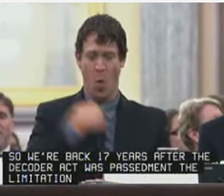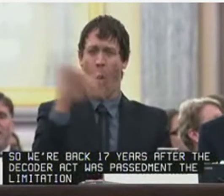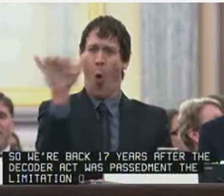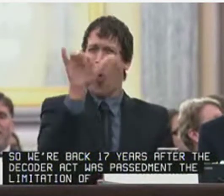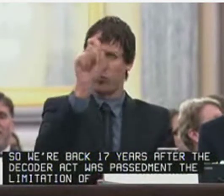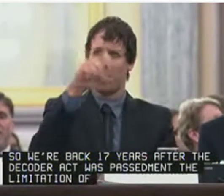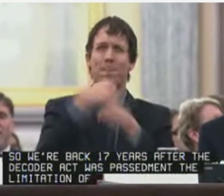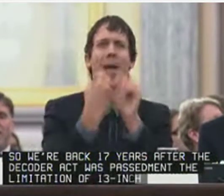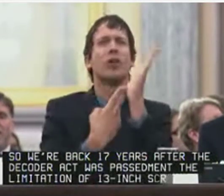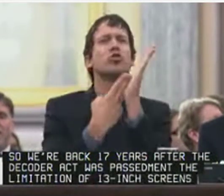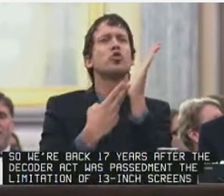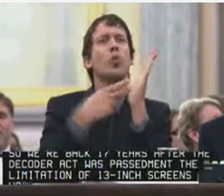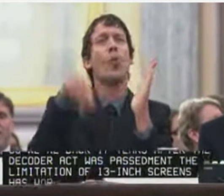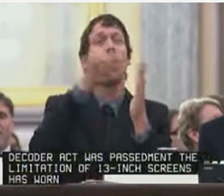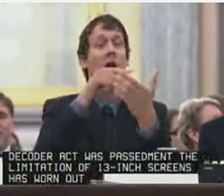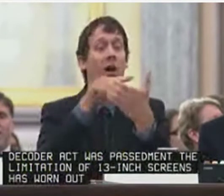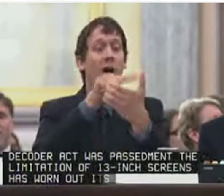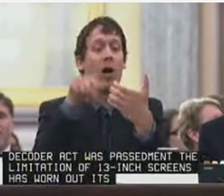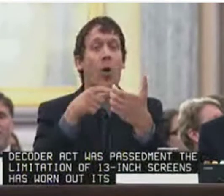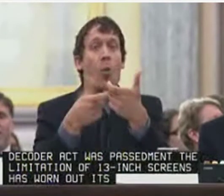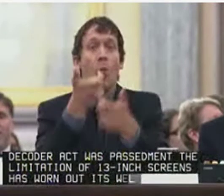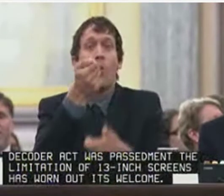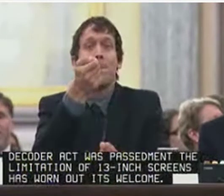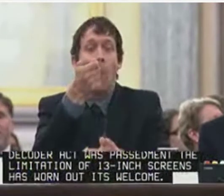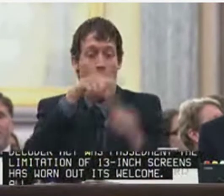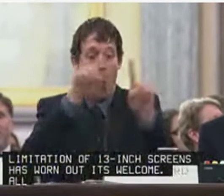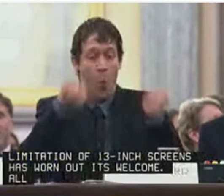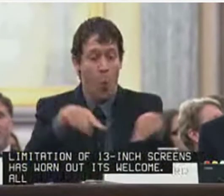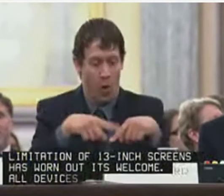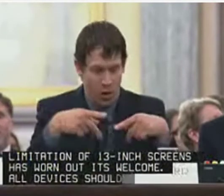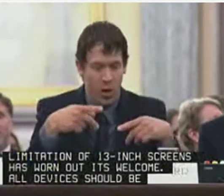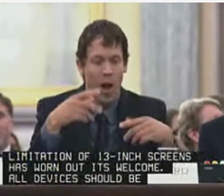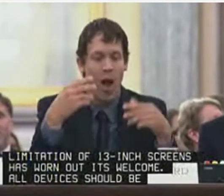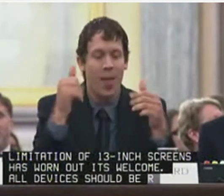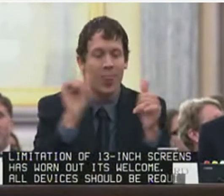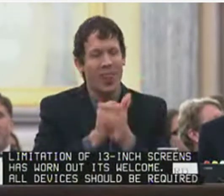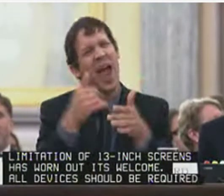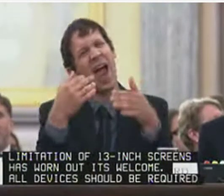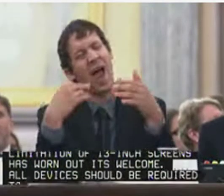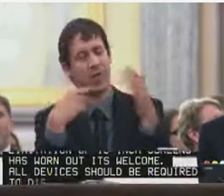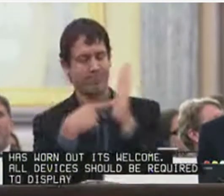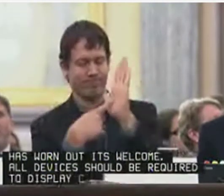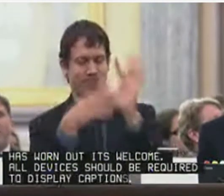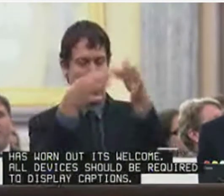to display captions. We also need to make sure that we can actually figure out how to turn on the captions.